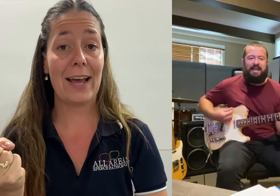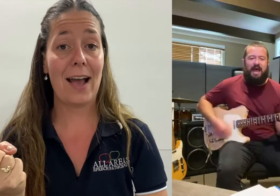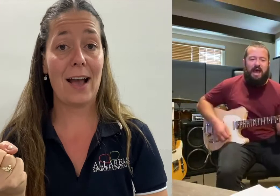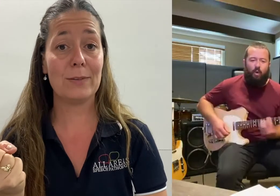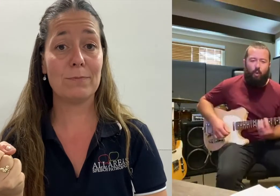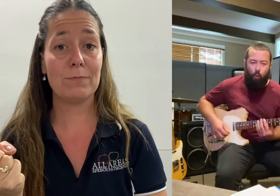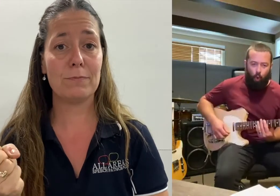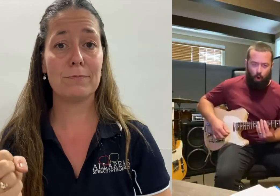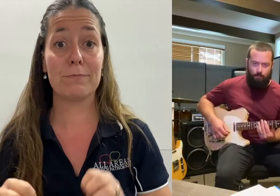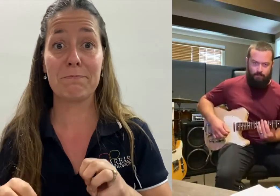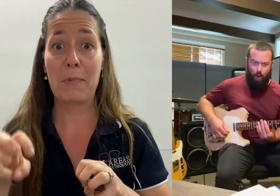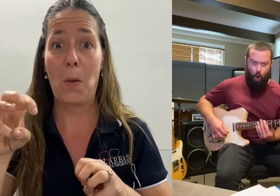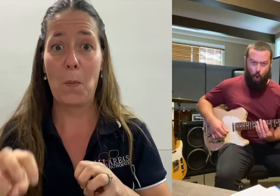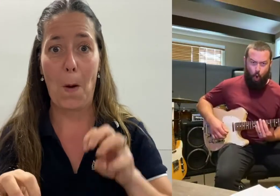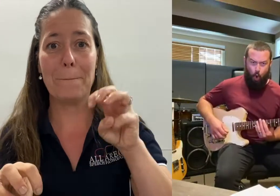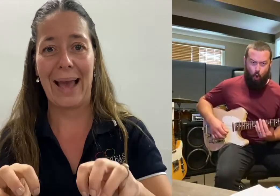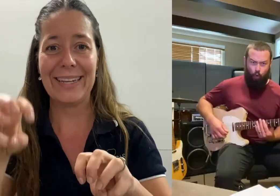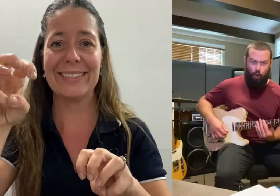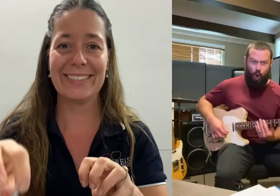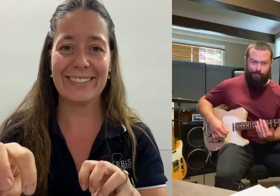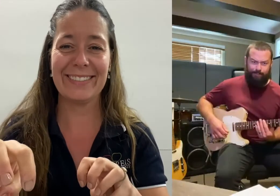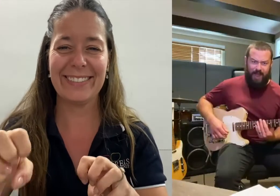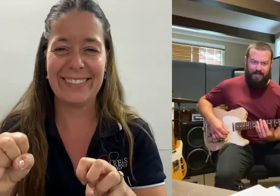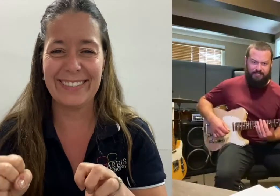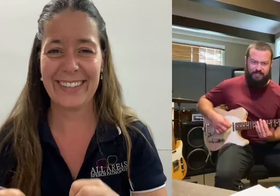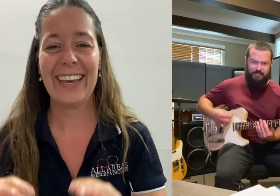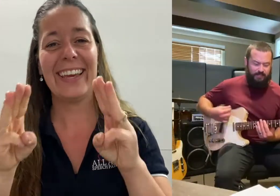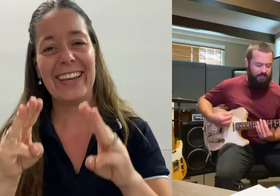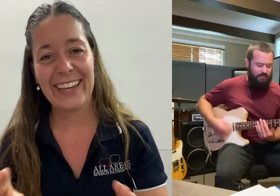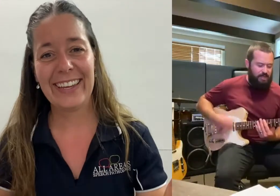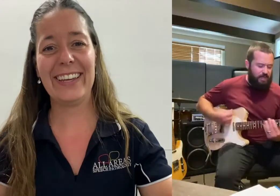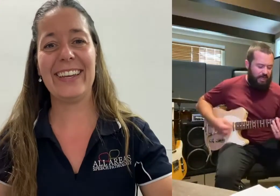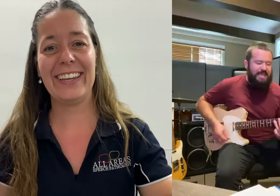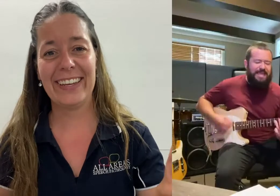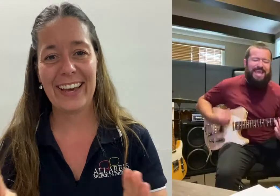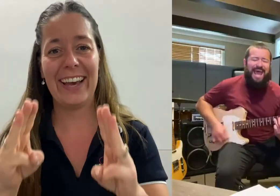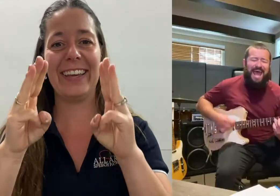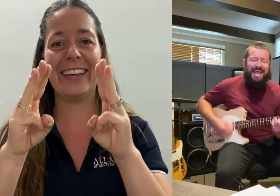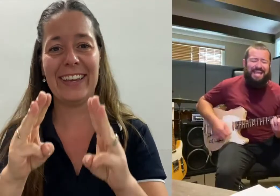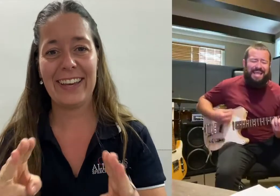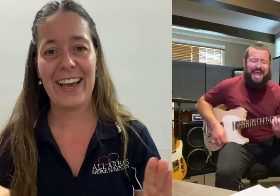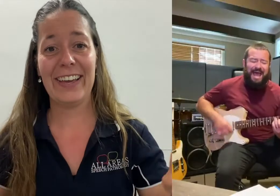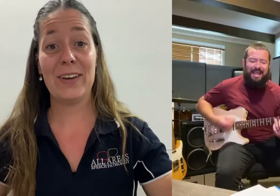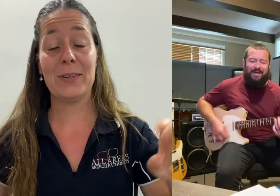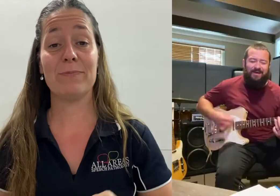a wombo, the wombat. E, I, E, I, I, O.